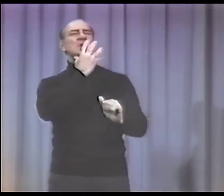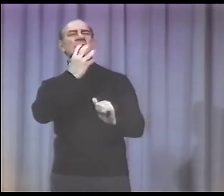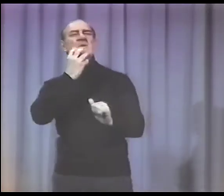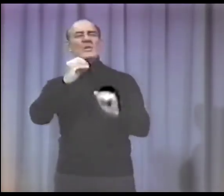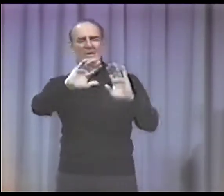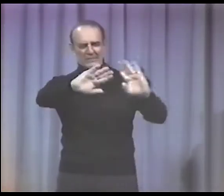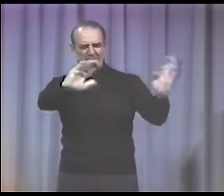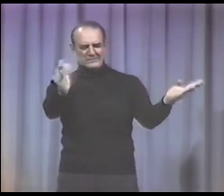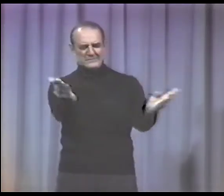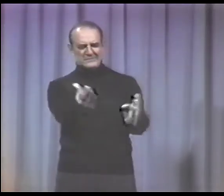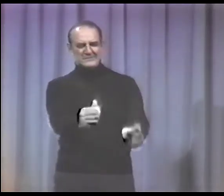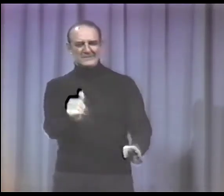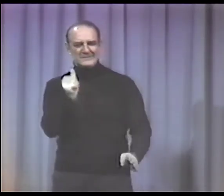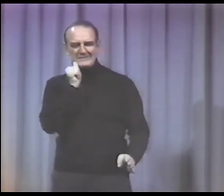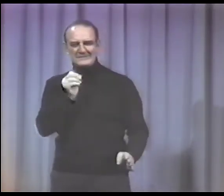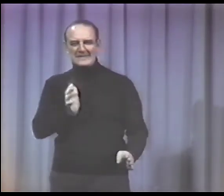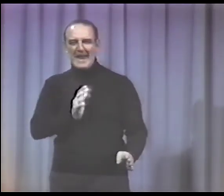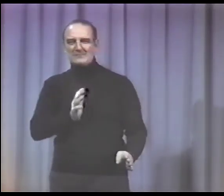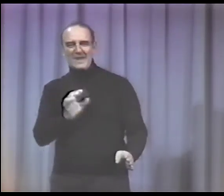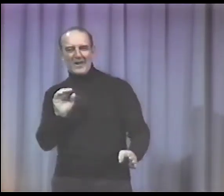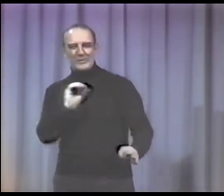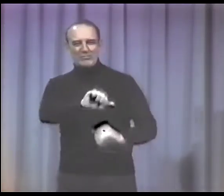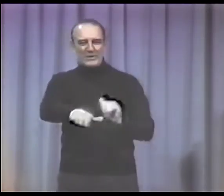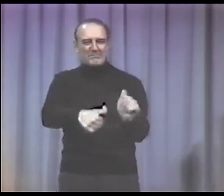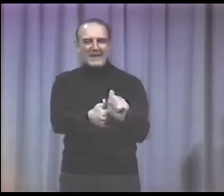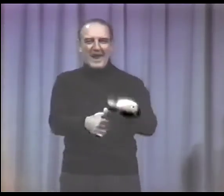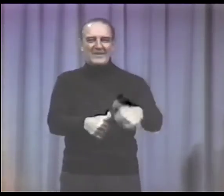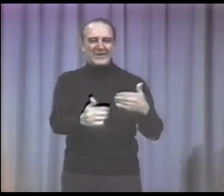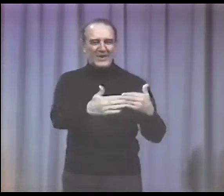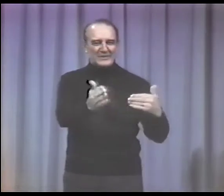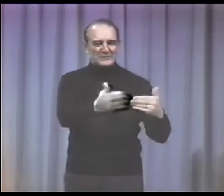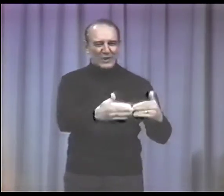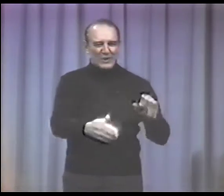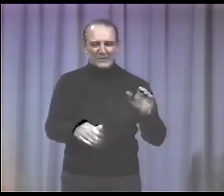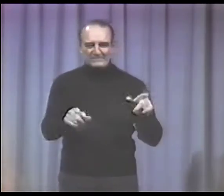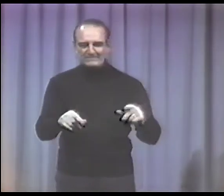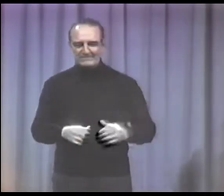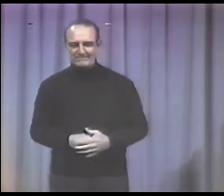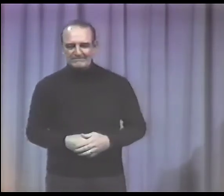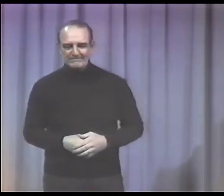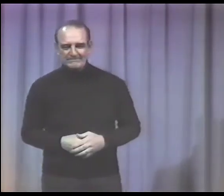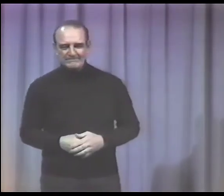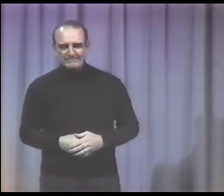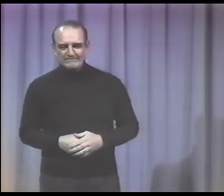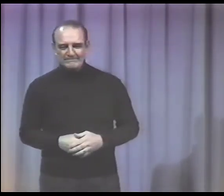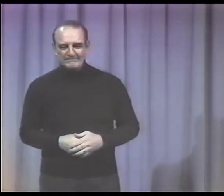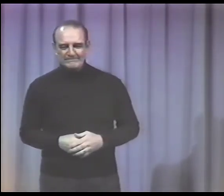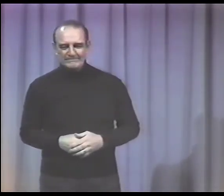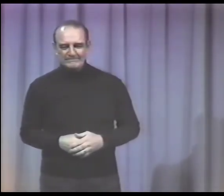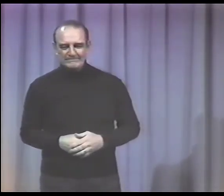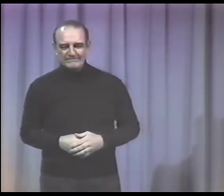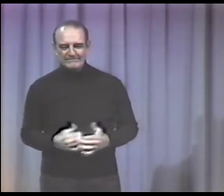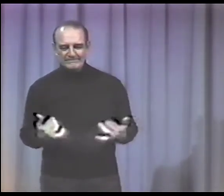The king also searched all over to find the most beautiful damsel and put her behind the other door.